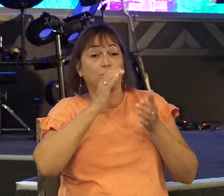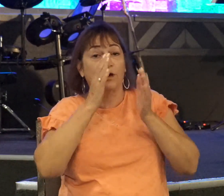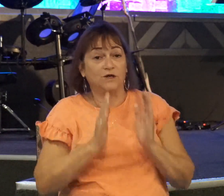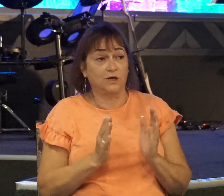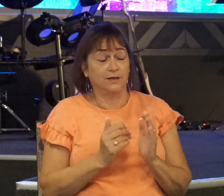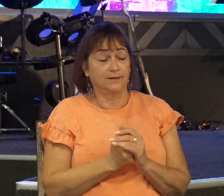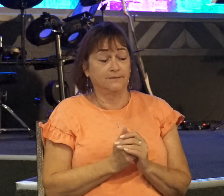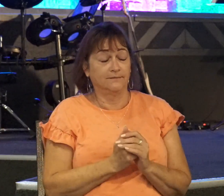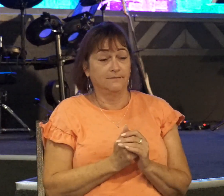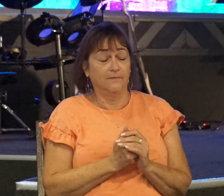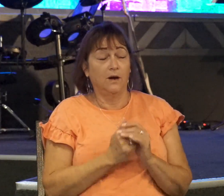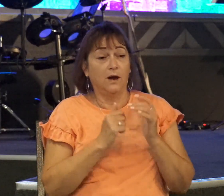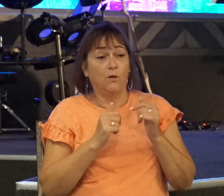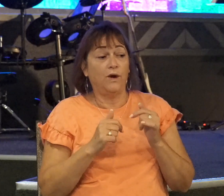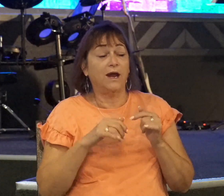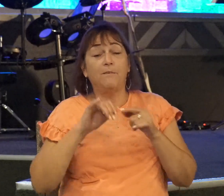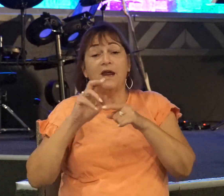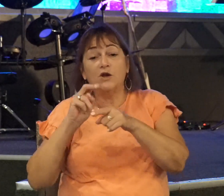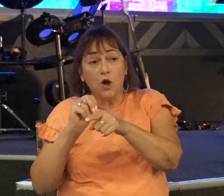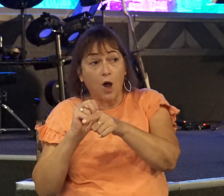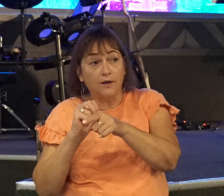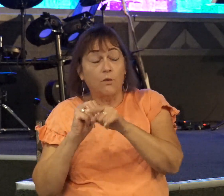we can either be Jonathans or we can be Saul's.